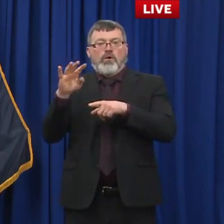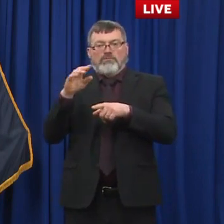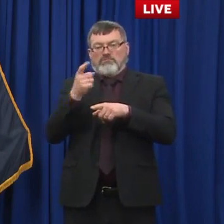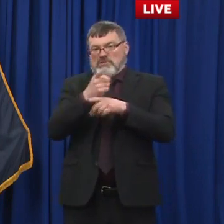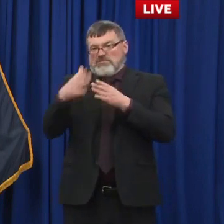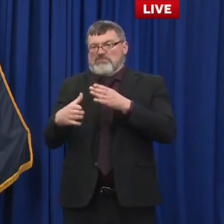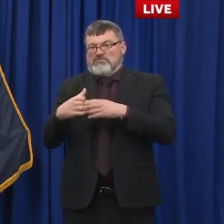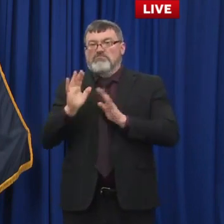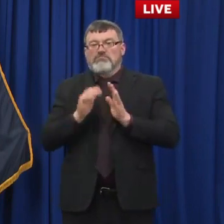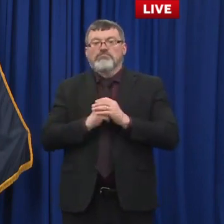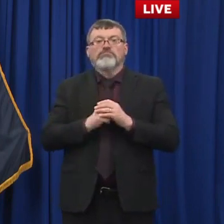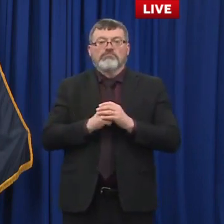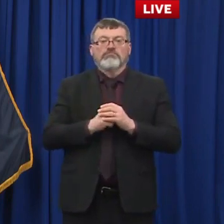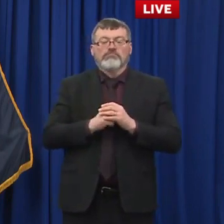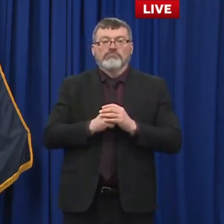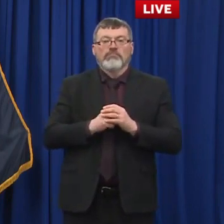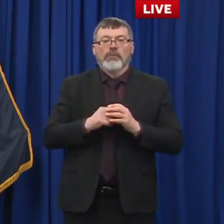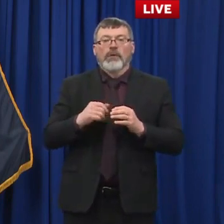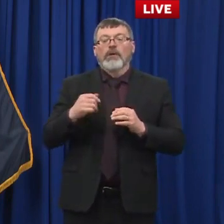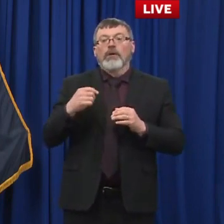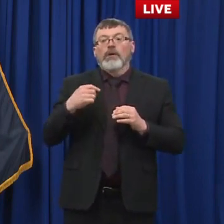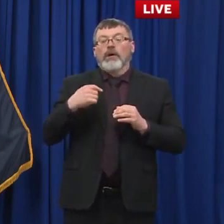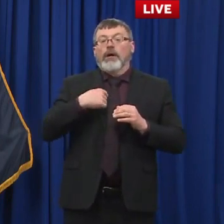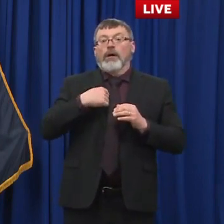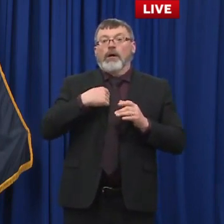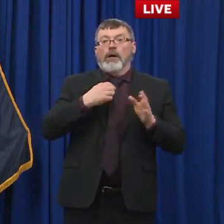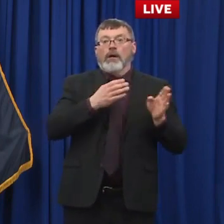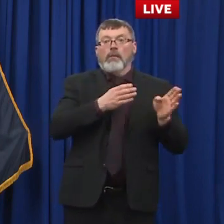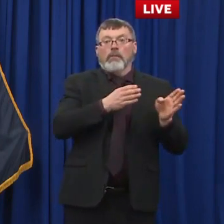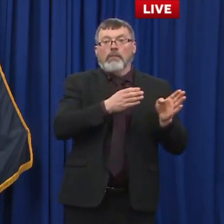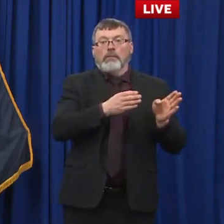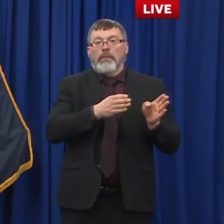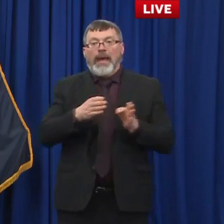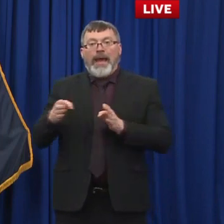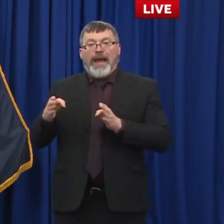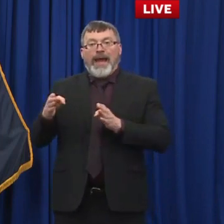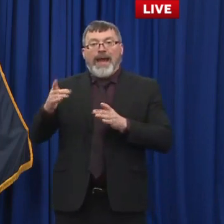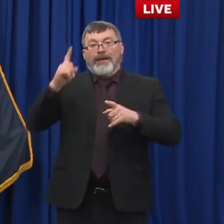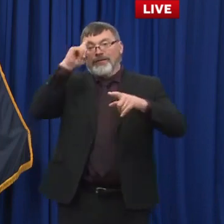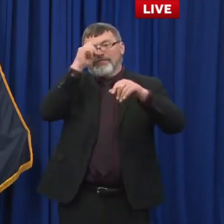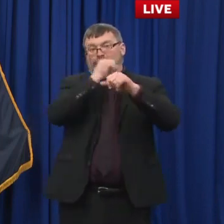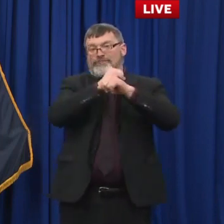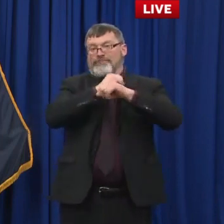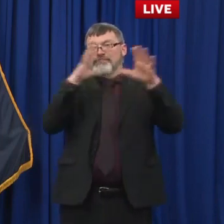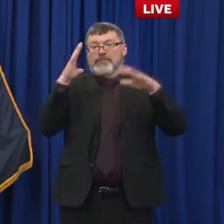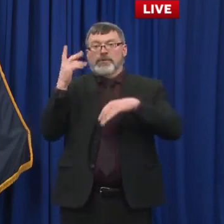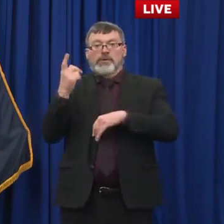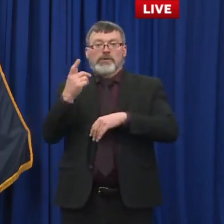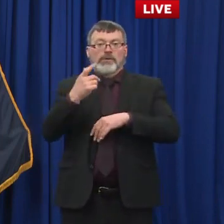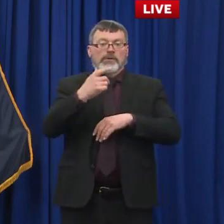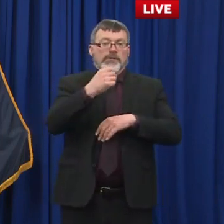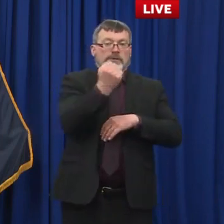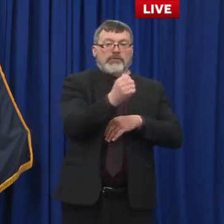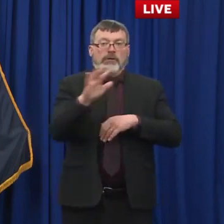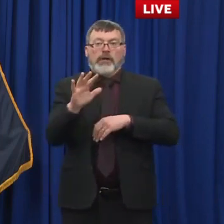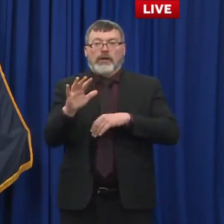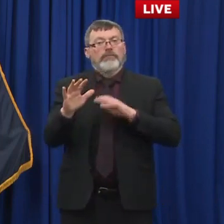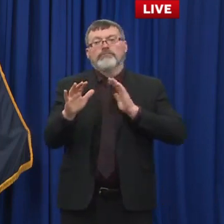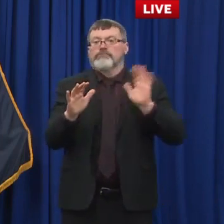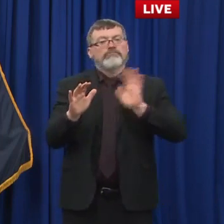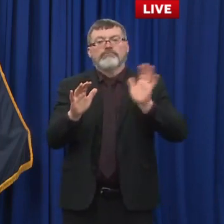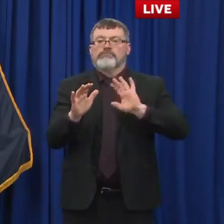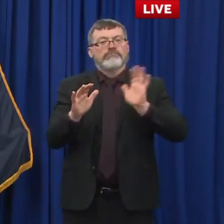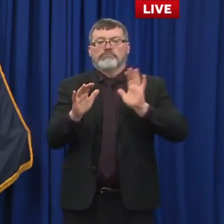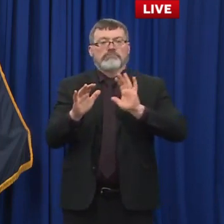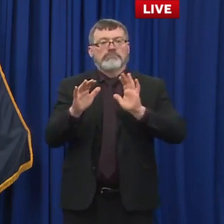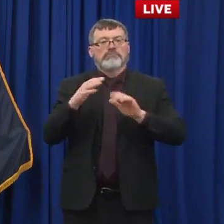vaccine. All of the Sunday appointments for this weekend super site at the Speedway have been moved to Saturday. So we're only operating